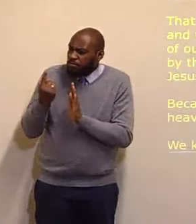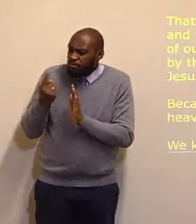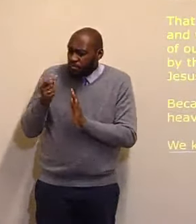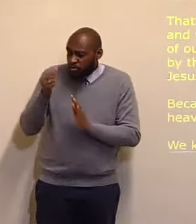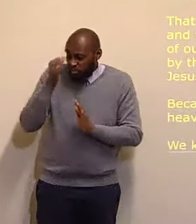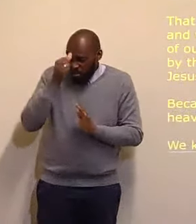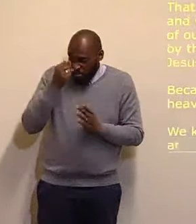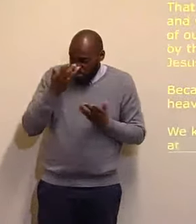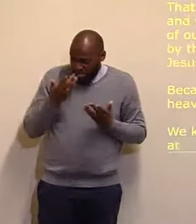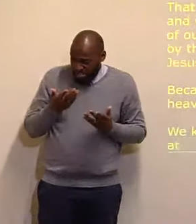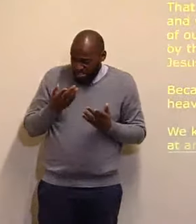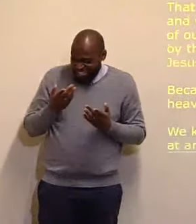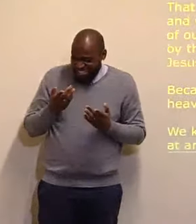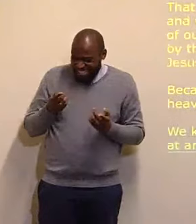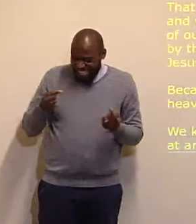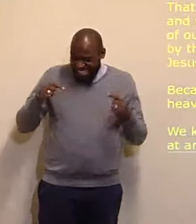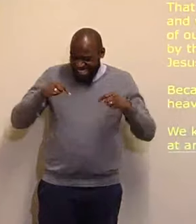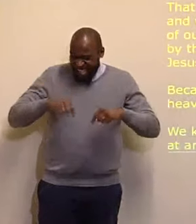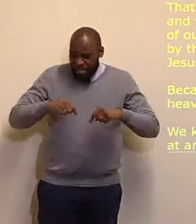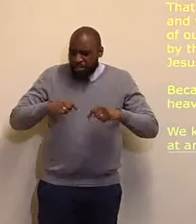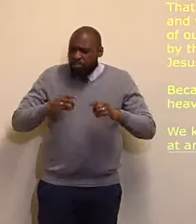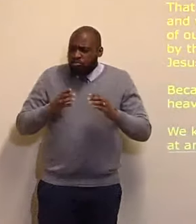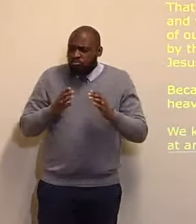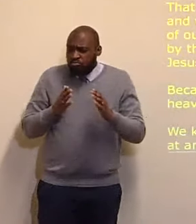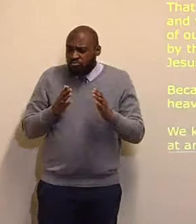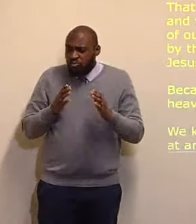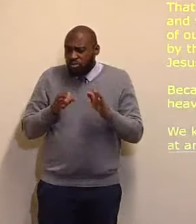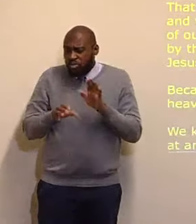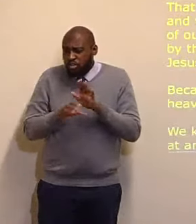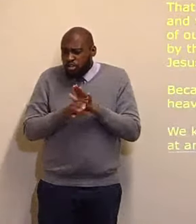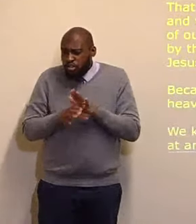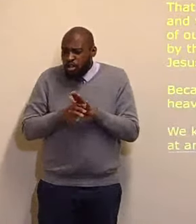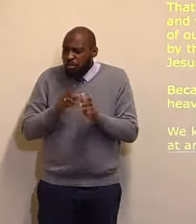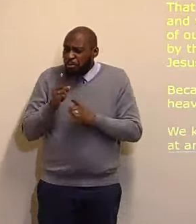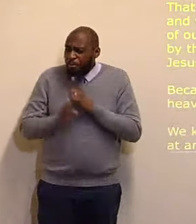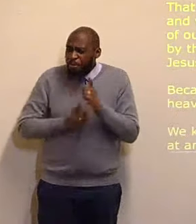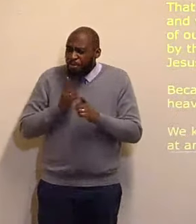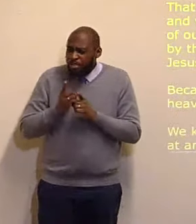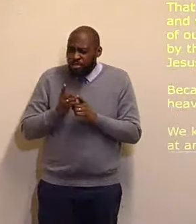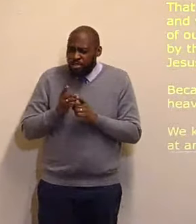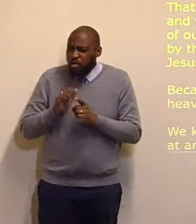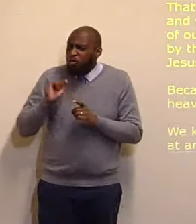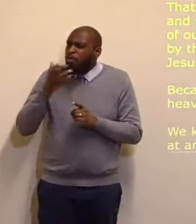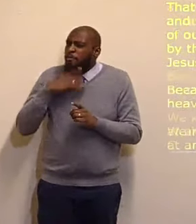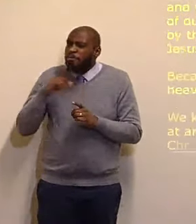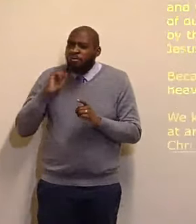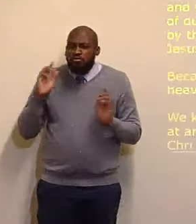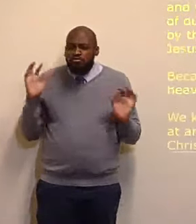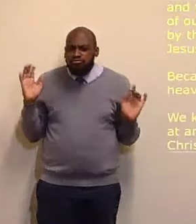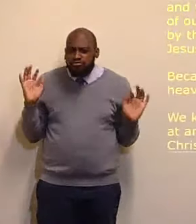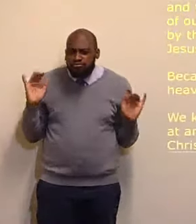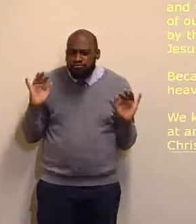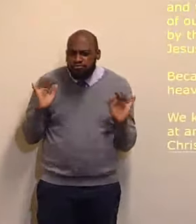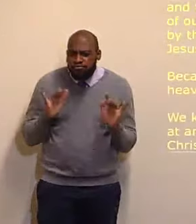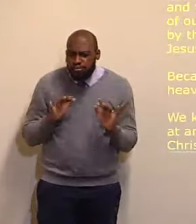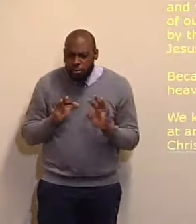when thy people are gathered together, in the same place, with the same mind, with the same heart, trusting in thee,